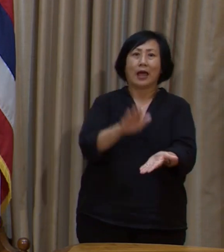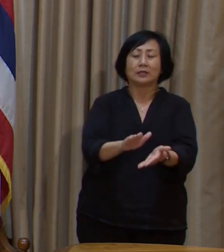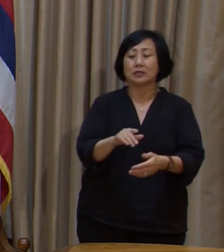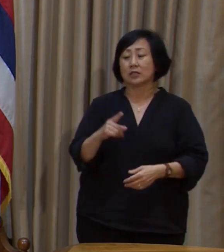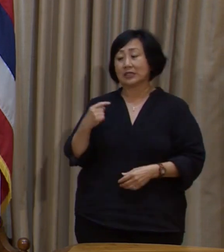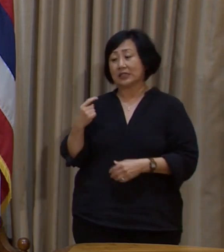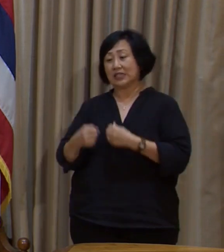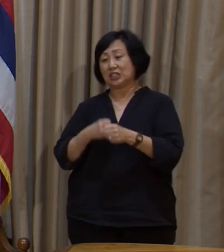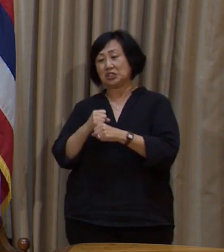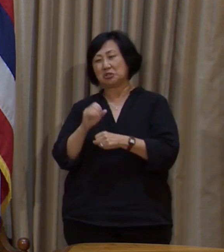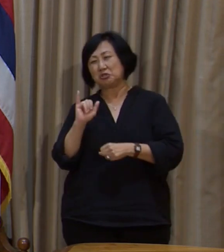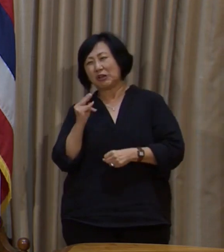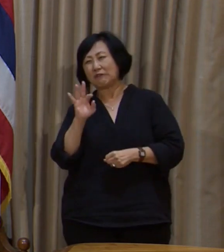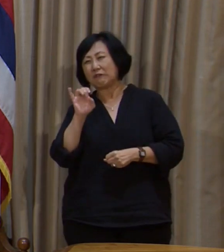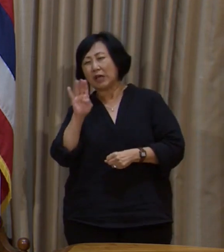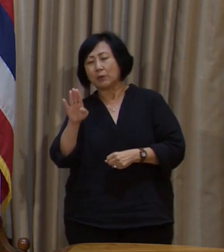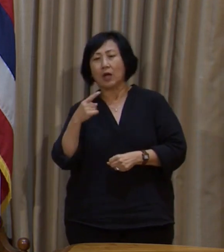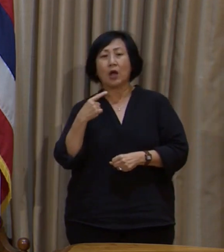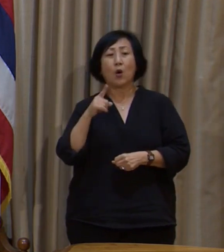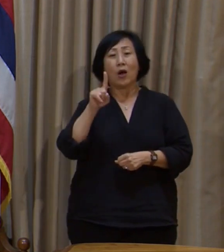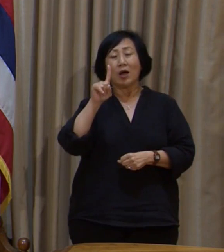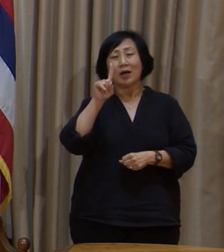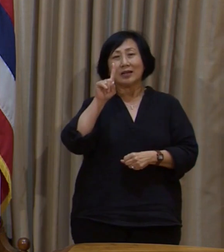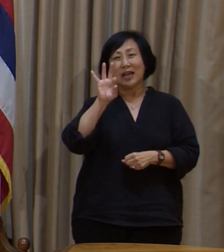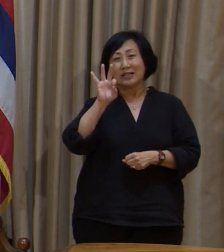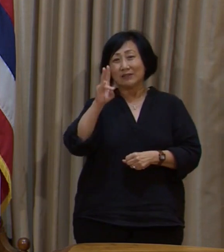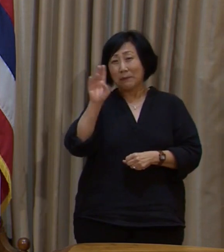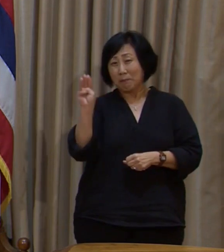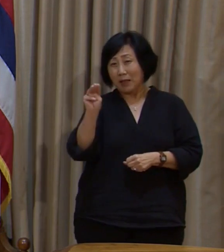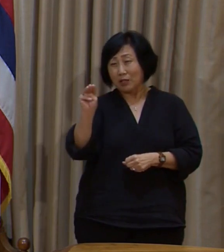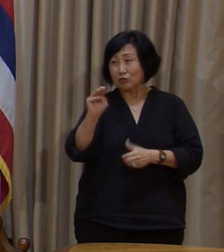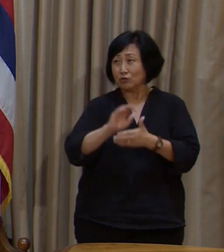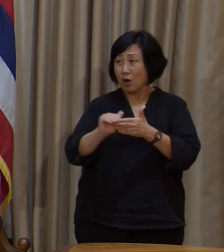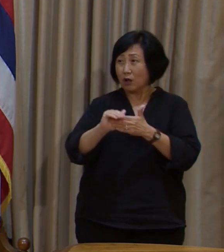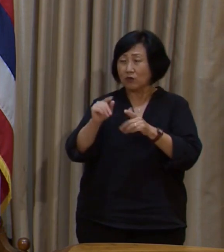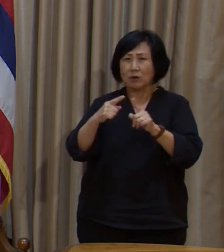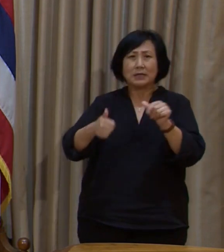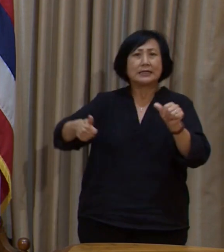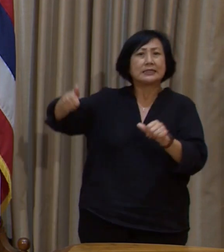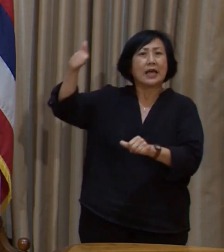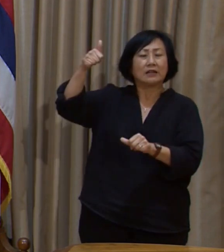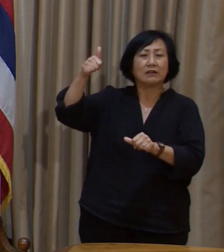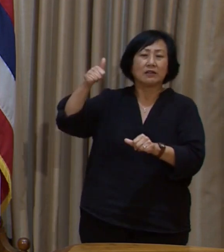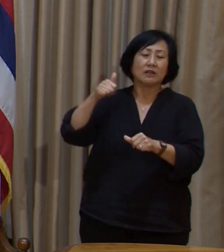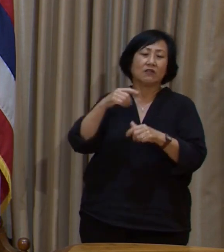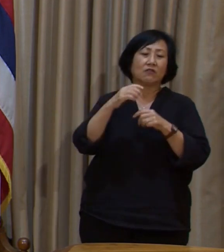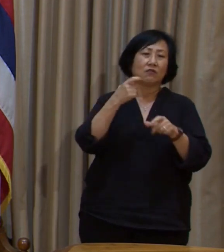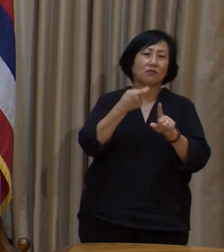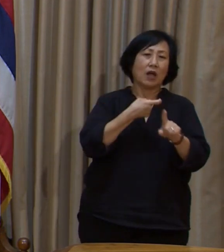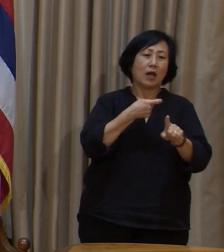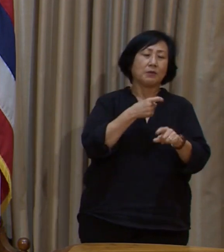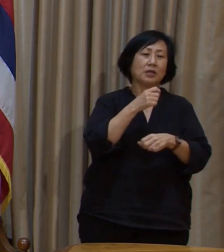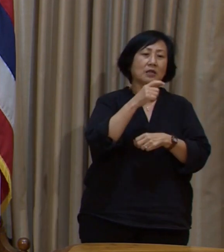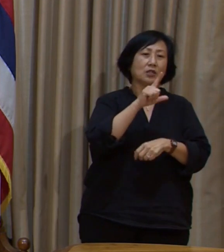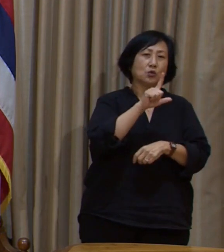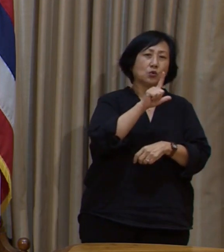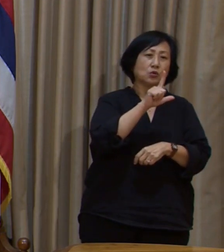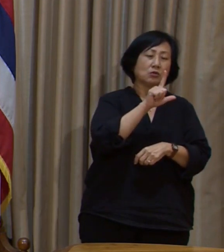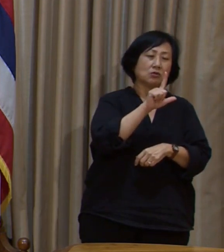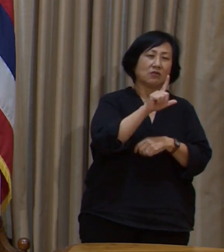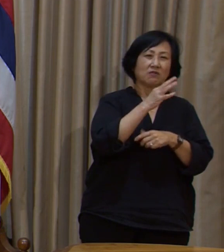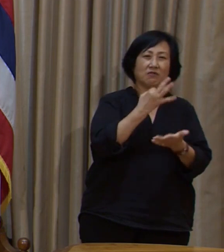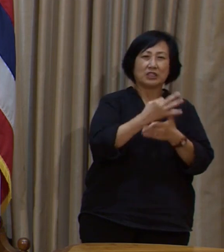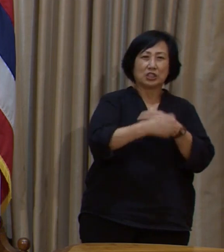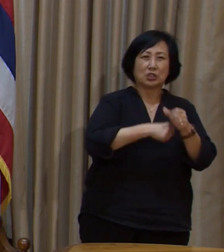I pulled back on $197 million of the executive's fiscal year 21 supplemental budget